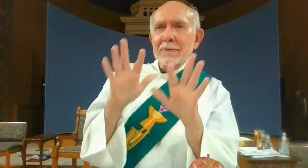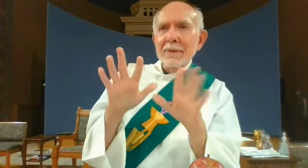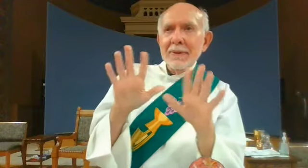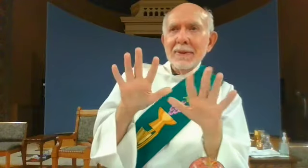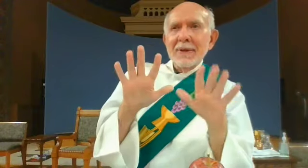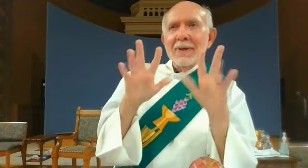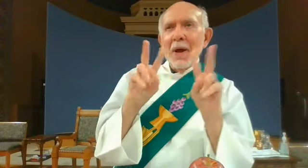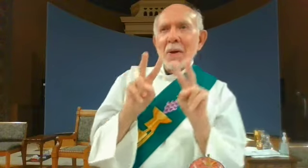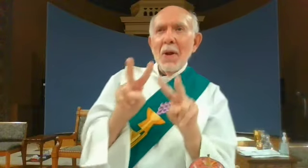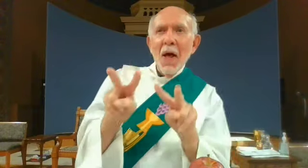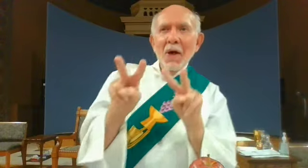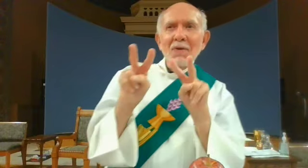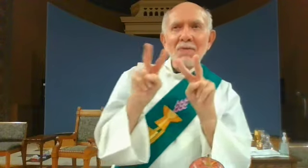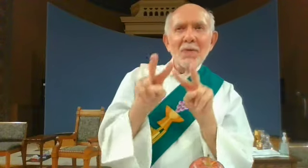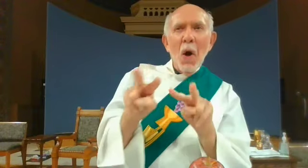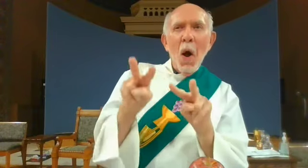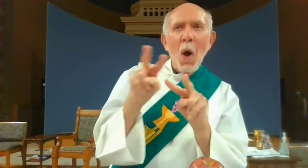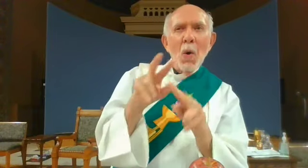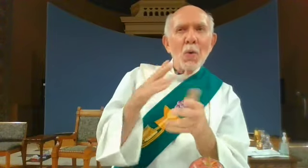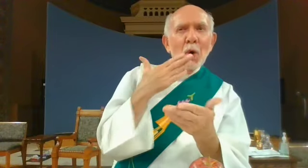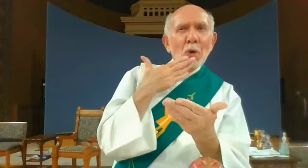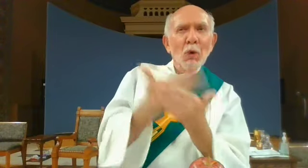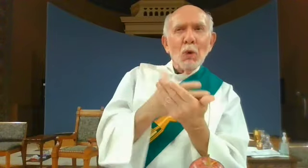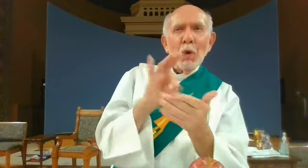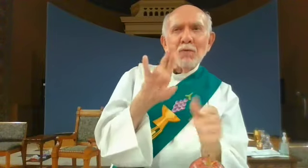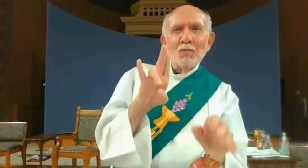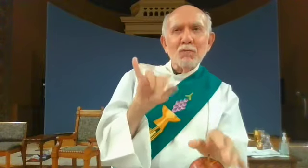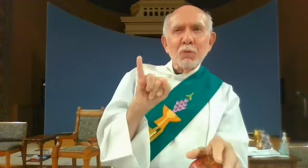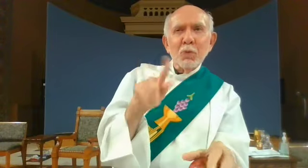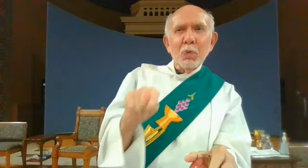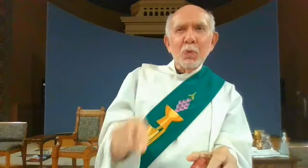over to make sure he has good fruit